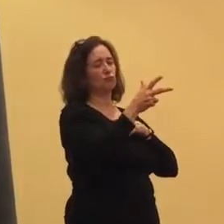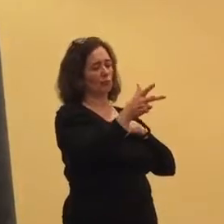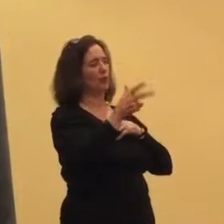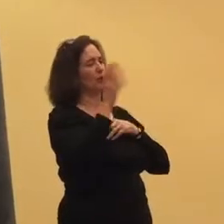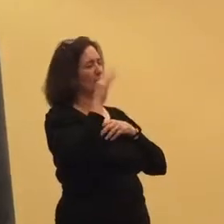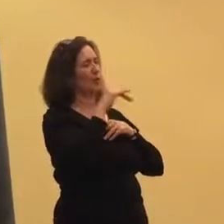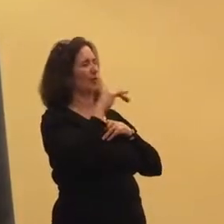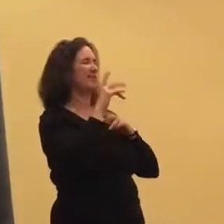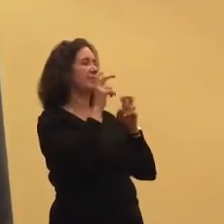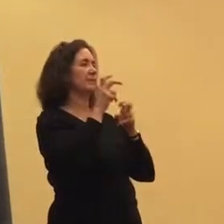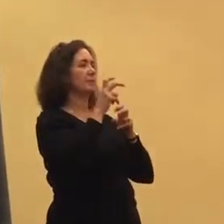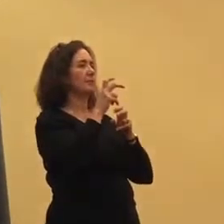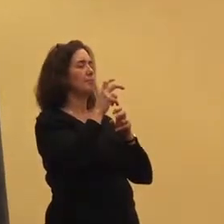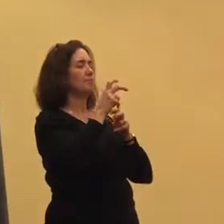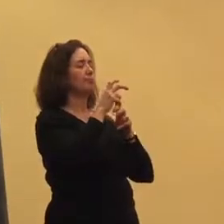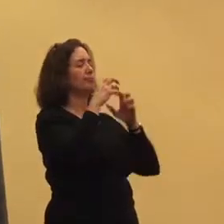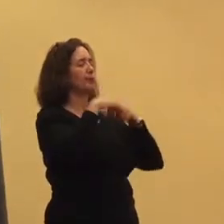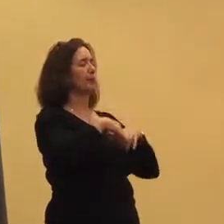breakdown lane.